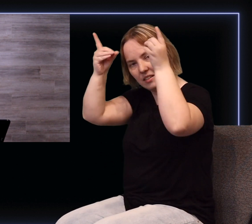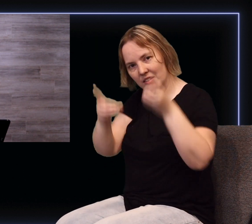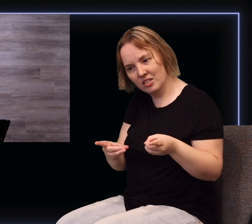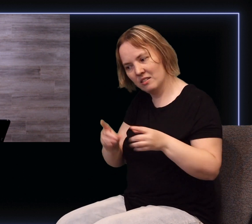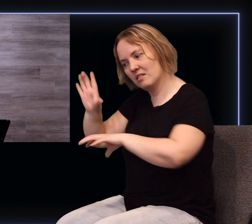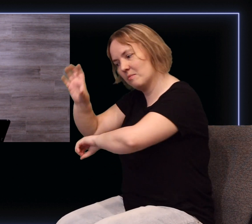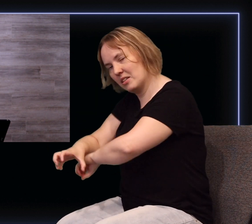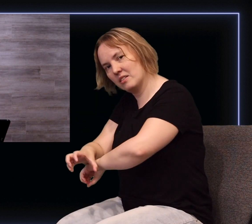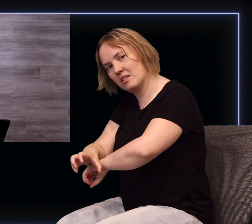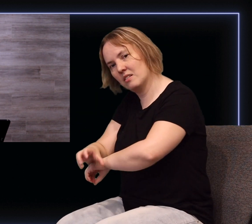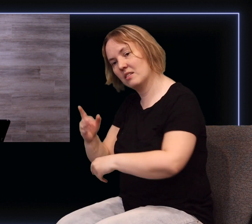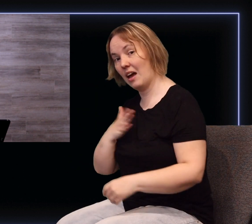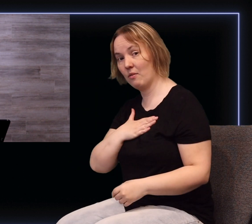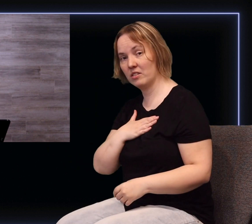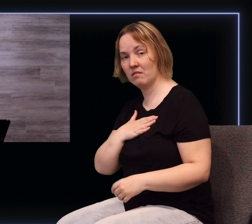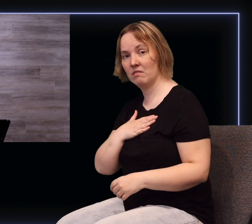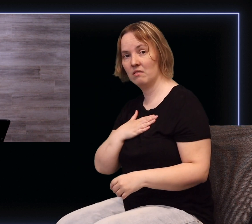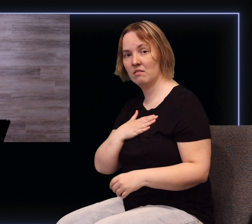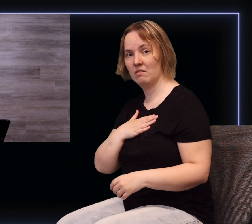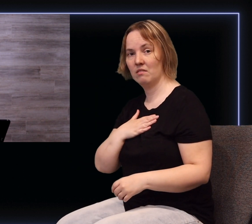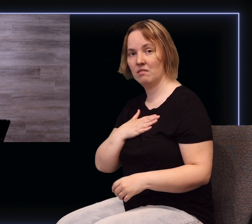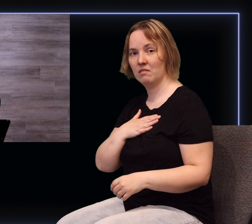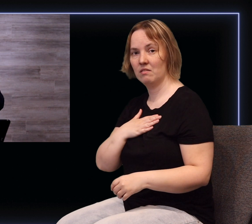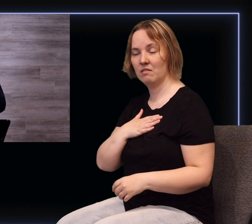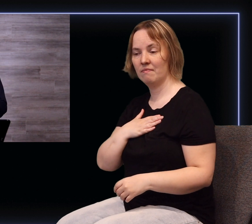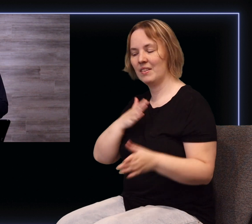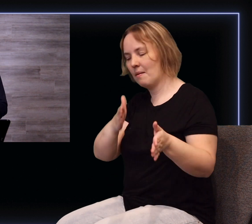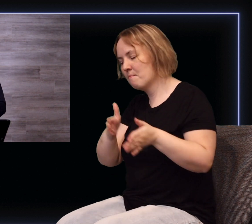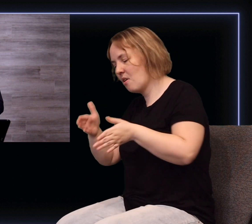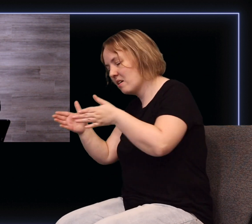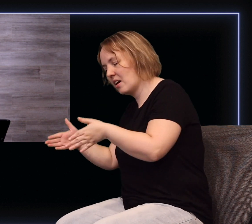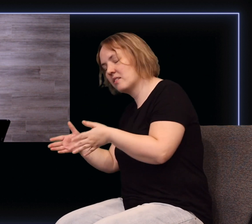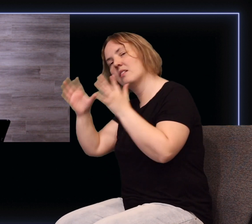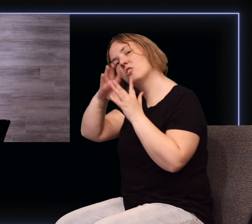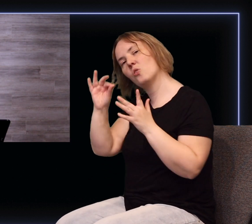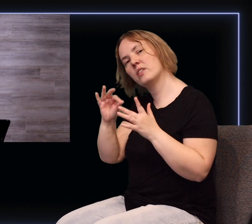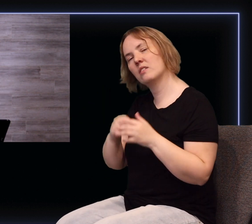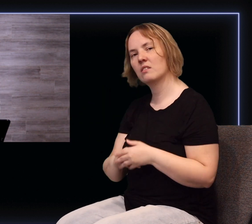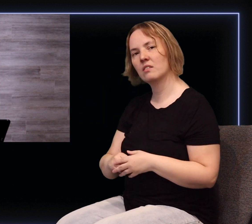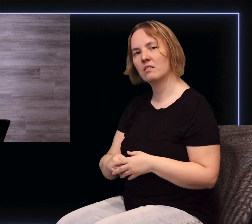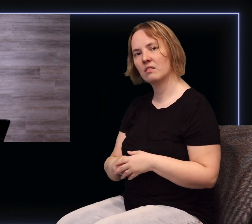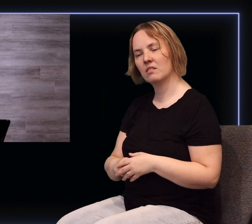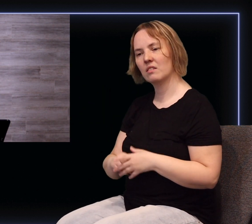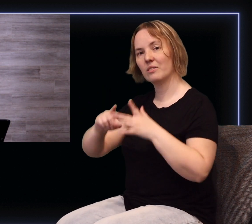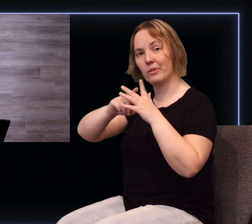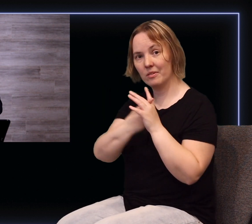ours and that process that choice is what begins to set things in motion